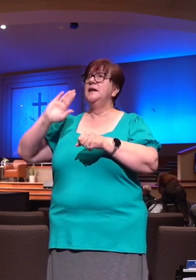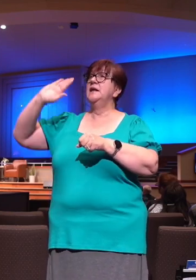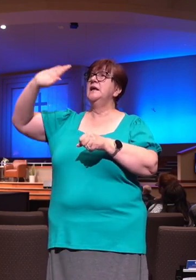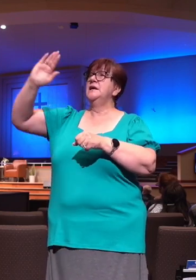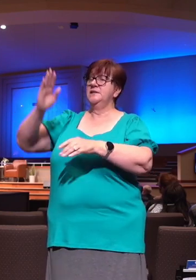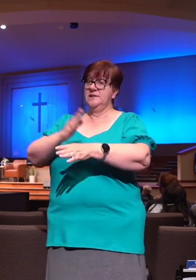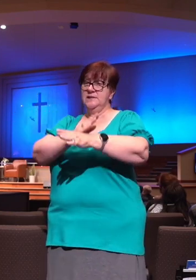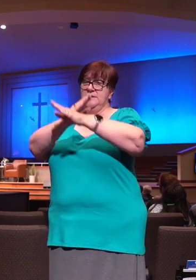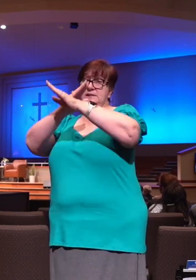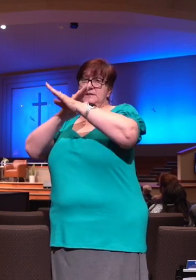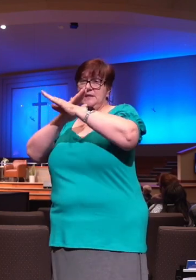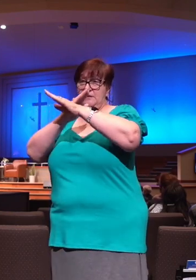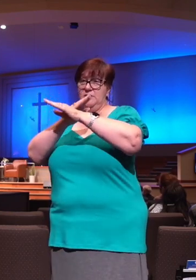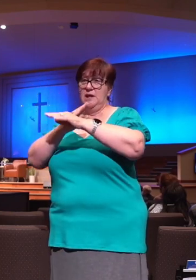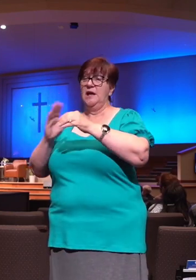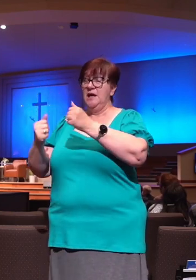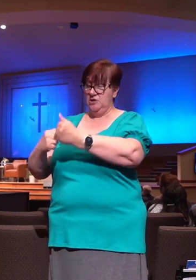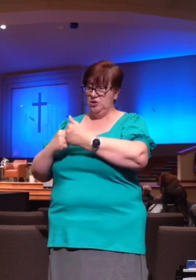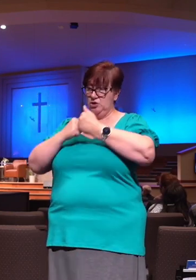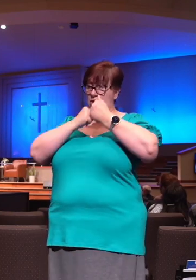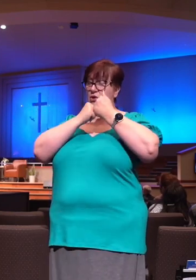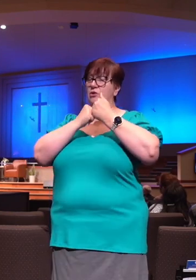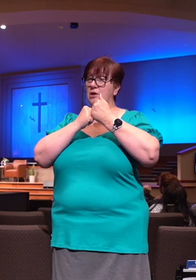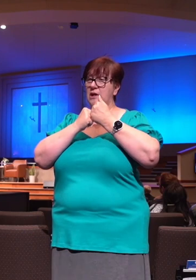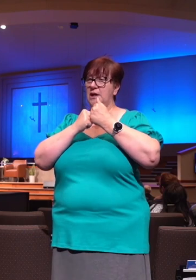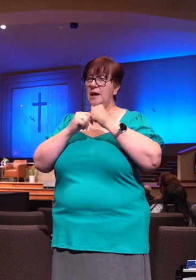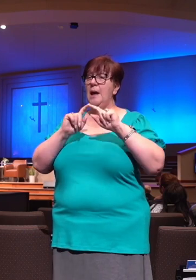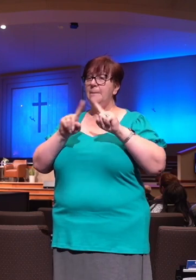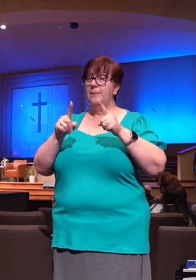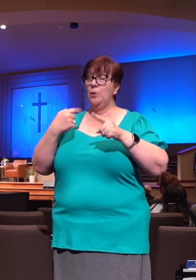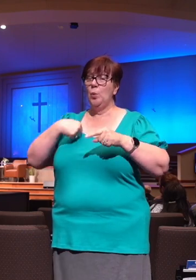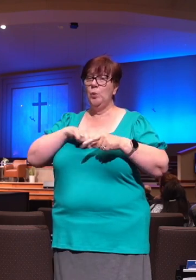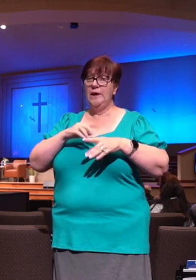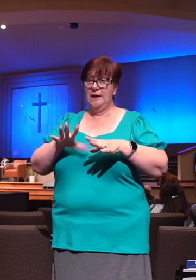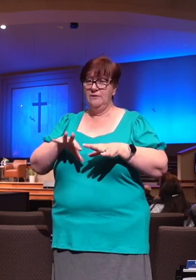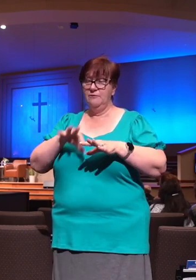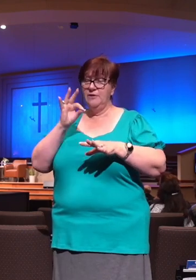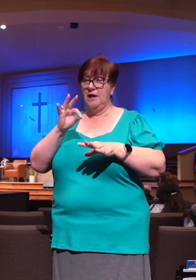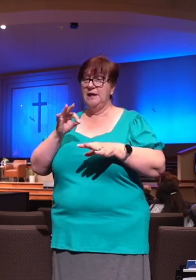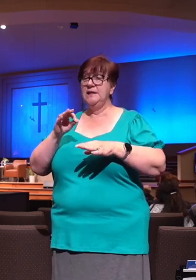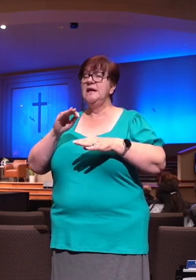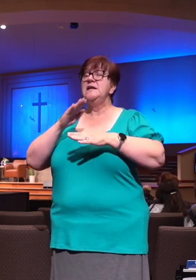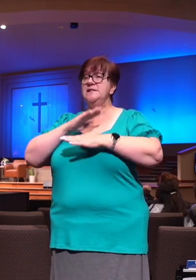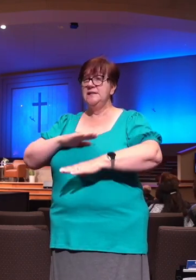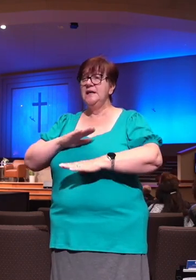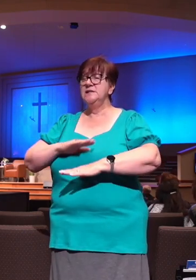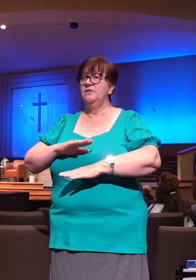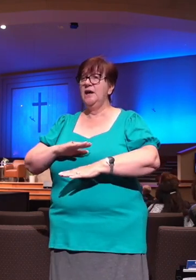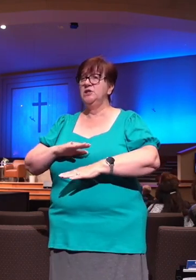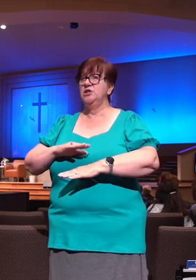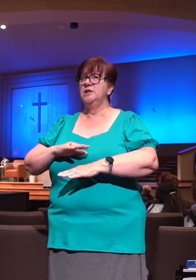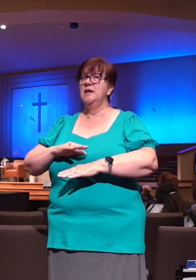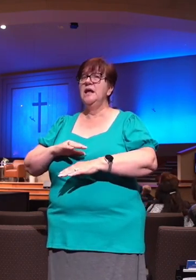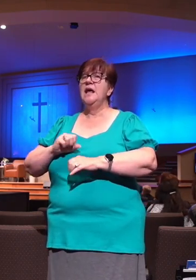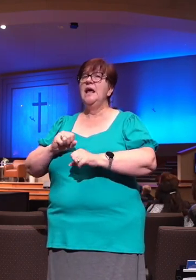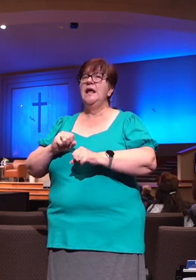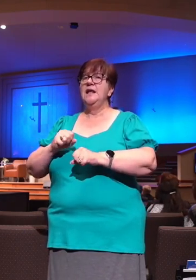continue reading, we'll see that we can find satisfaction in his provision. Look at verse number five. The Lord